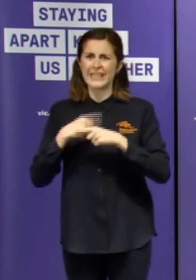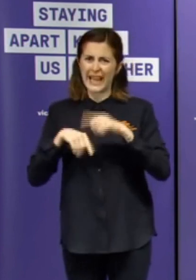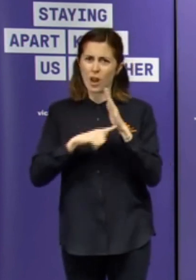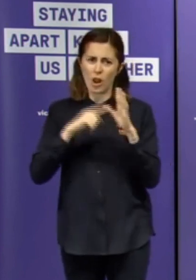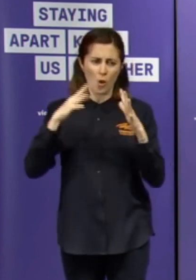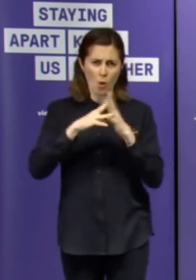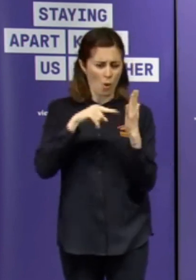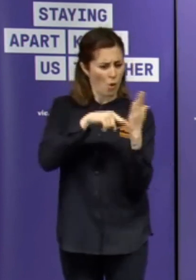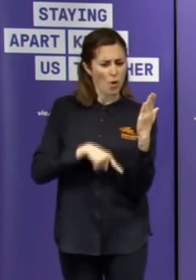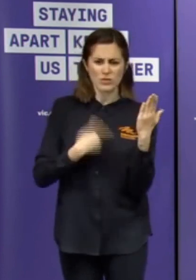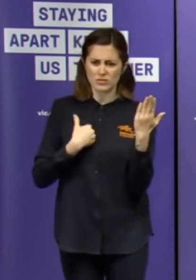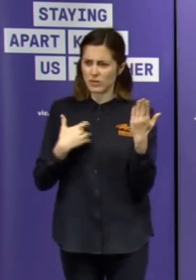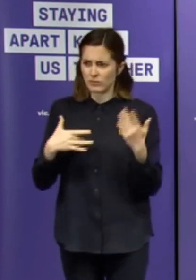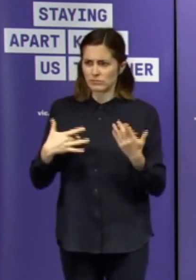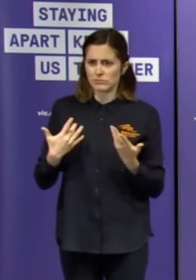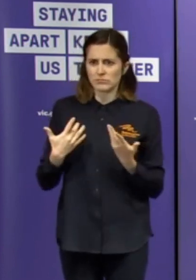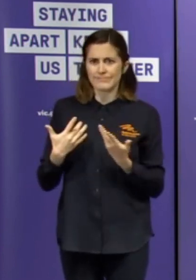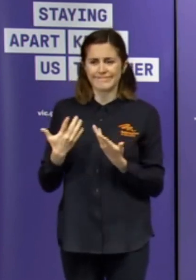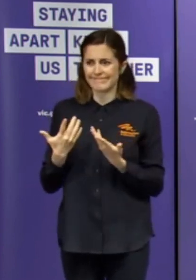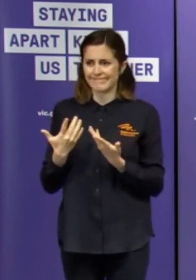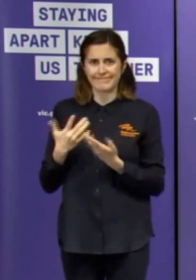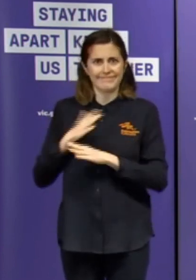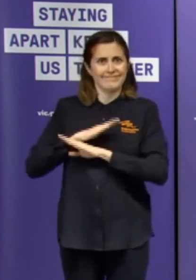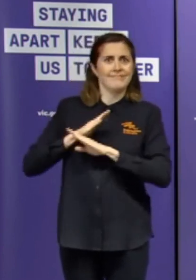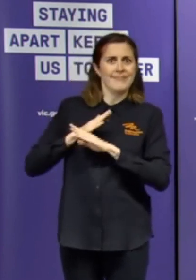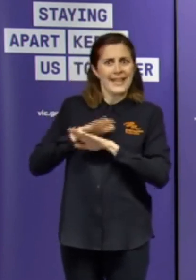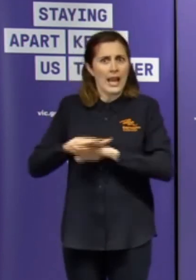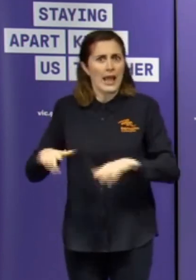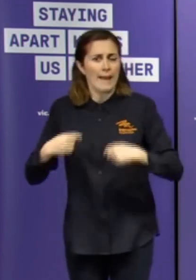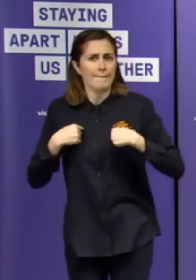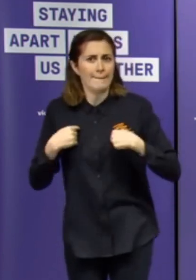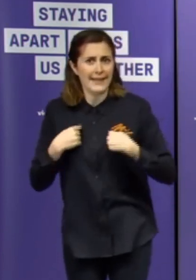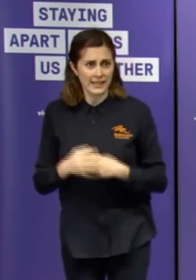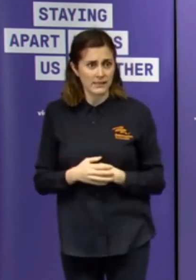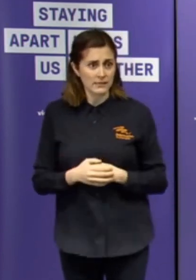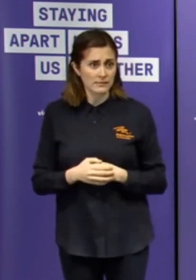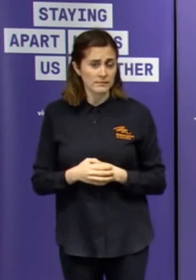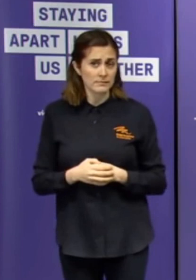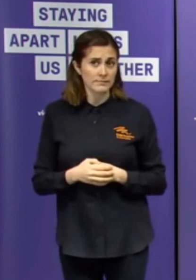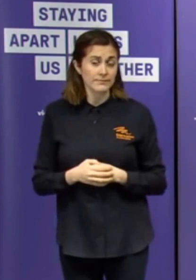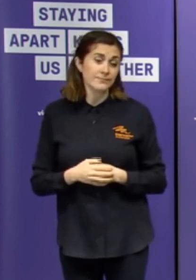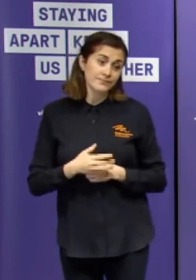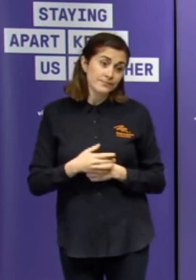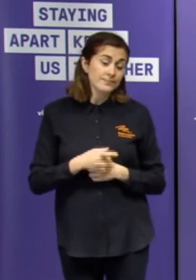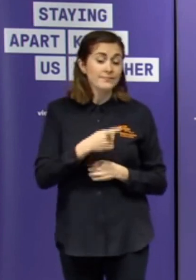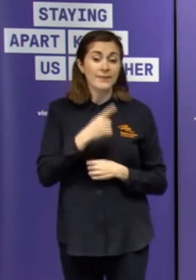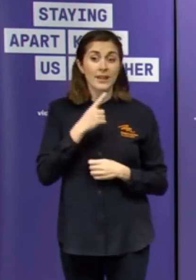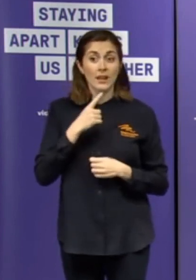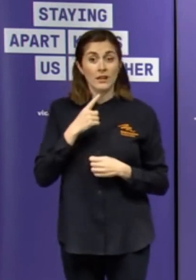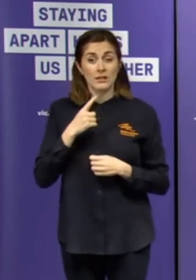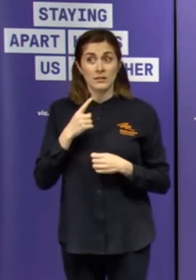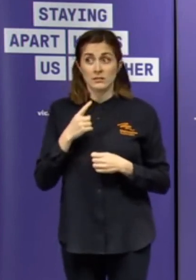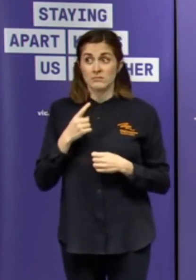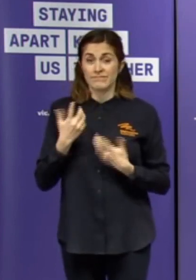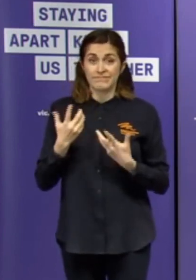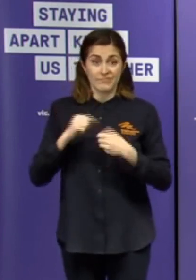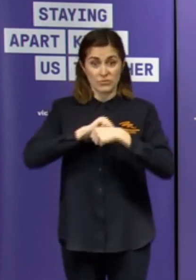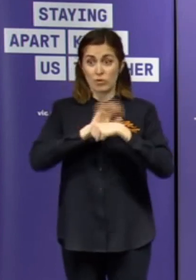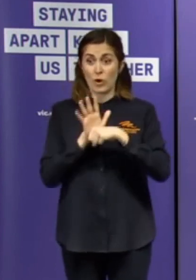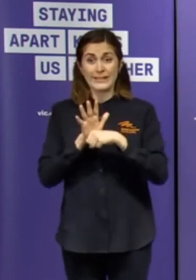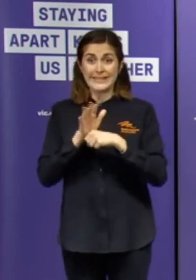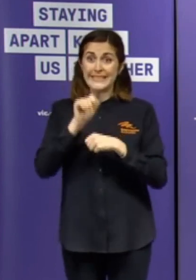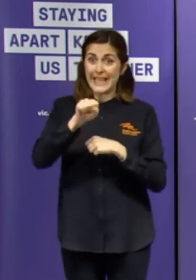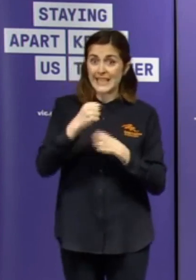What do you make of that? Well so does being on a machine to help you breathe. That's pretty burdensome too.